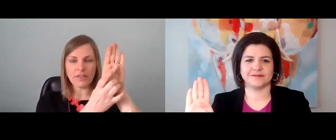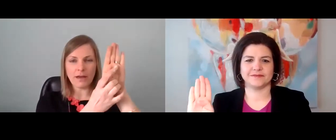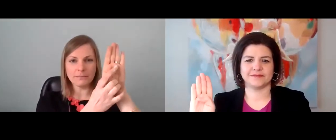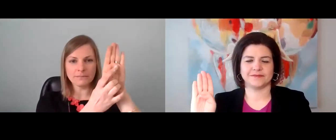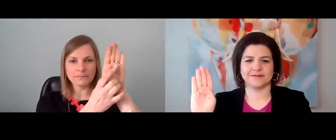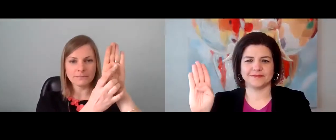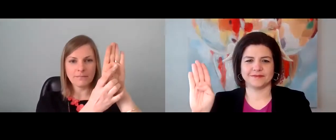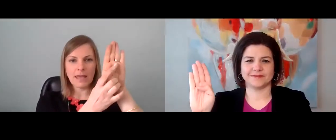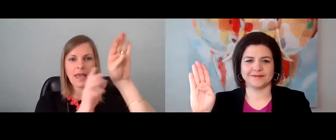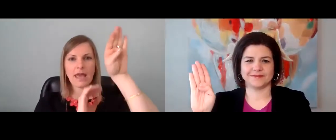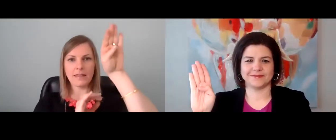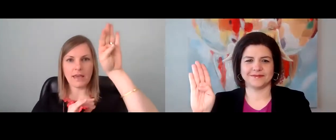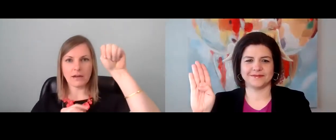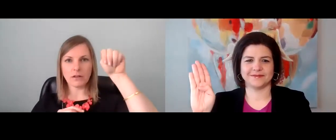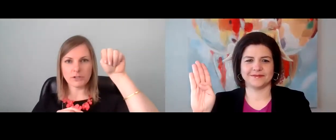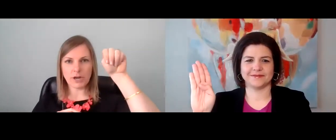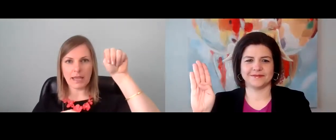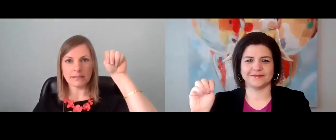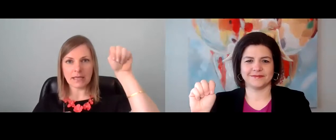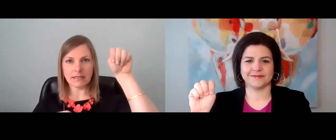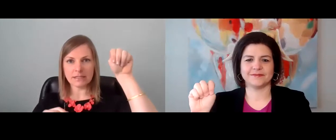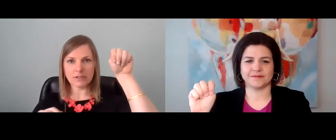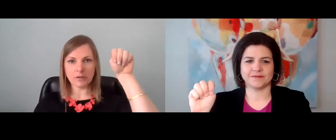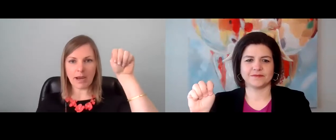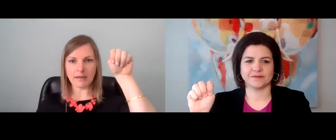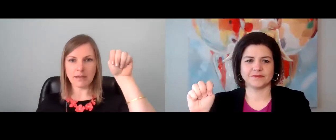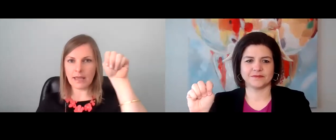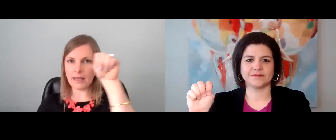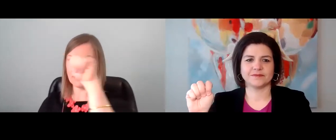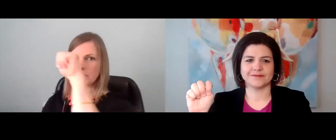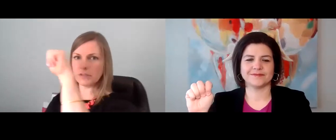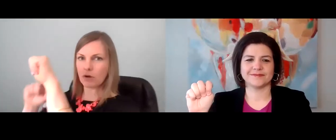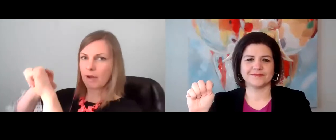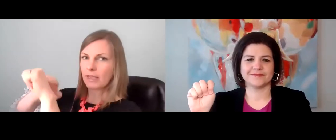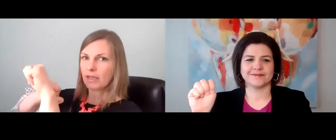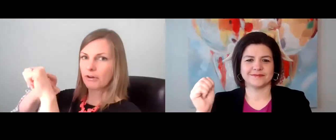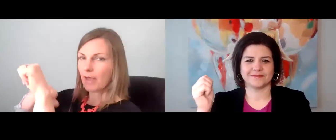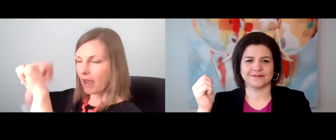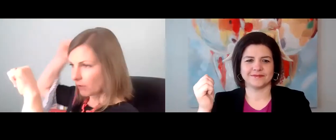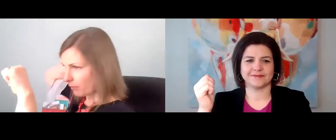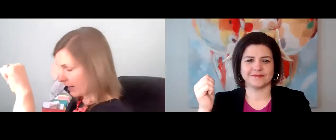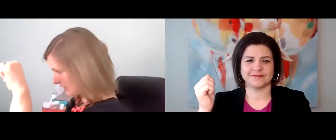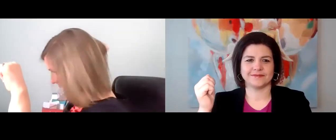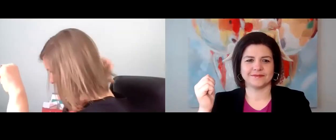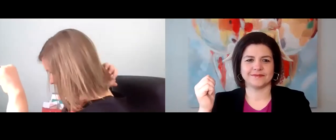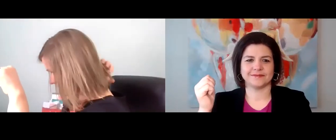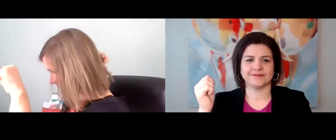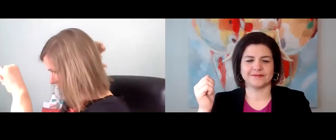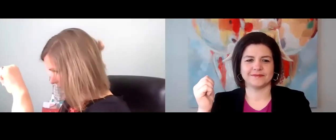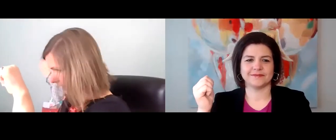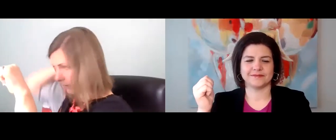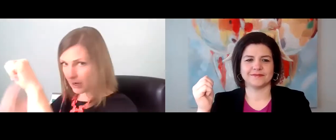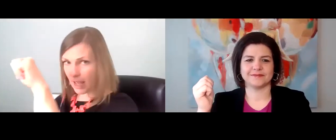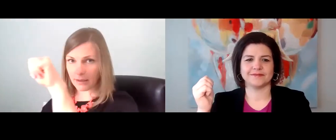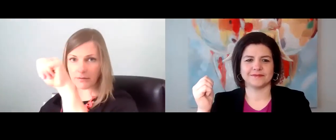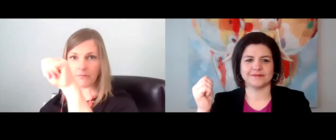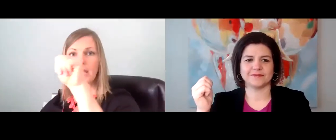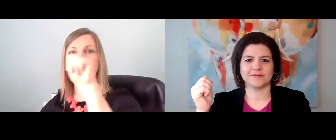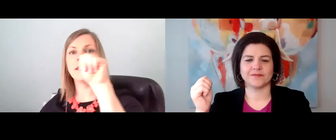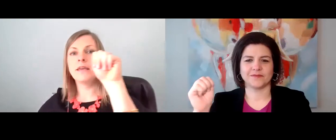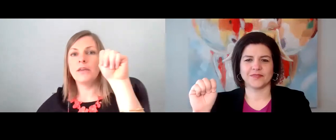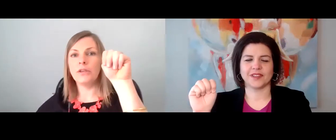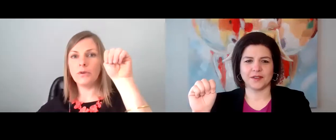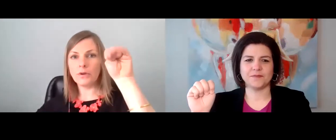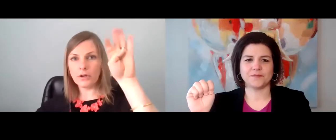over your thumb and then close your hand. And this is your brain. And so right here, you have your brainstem that goes up the back of your neck,